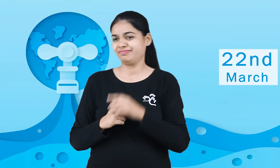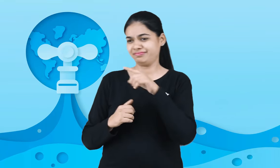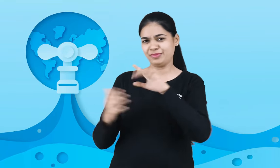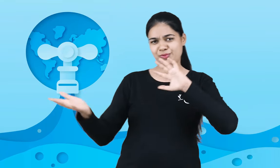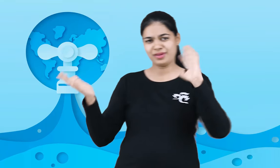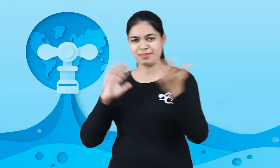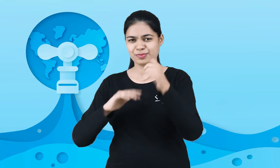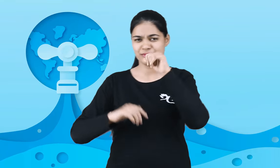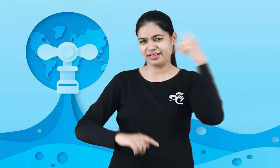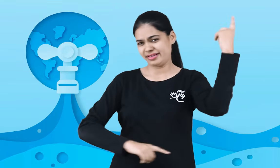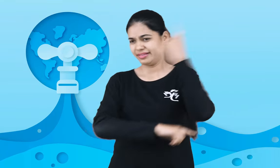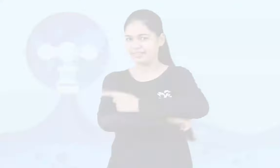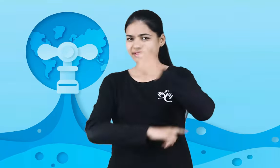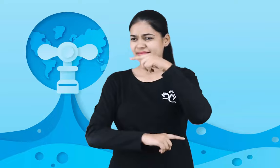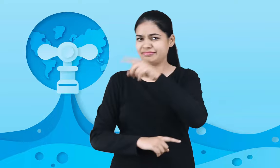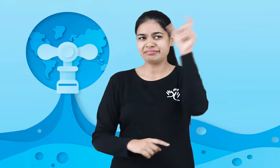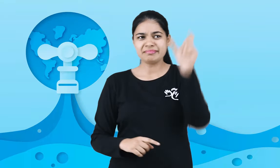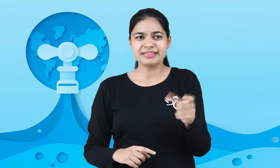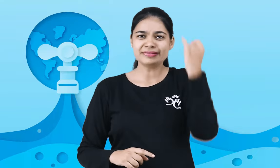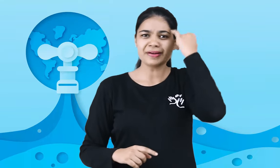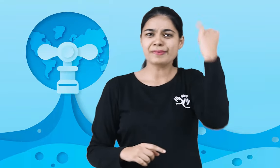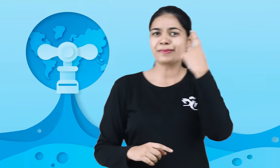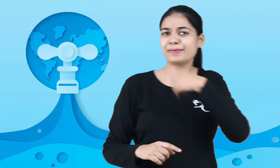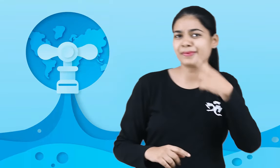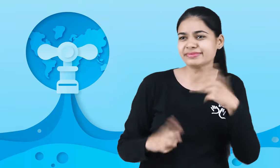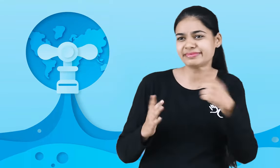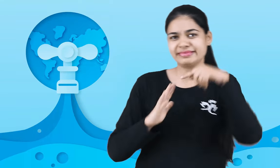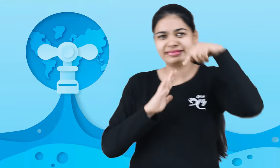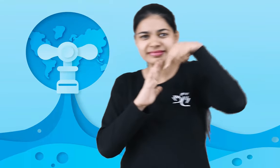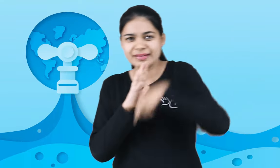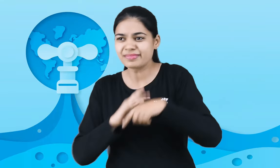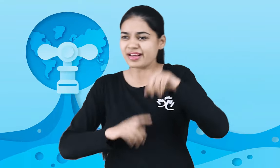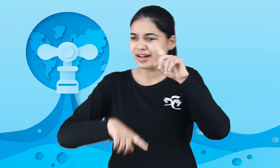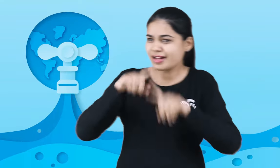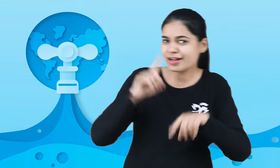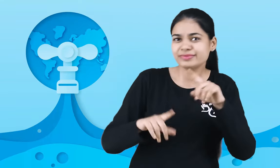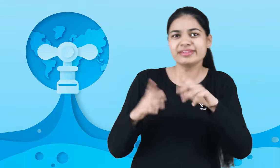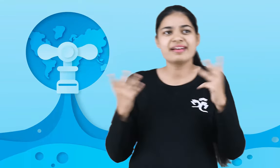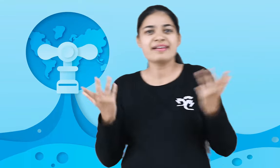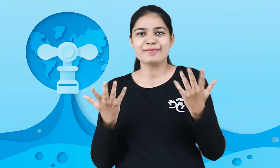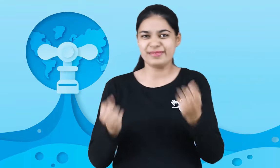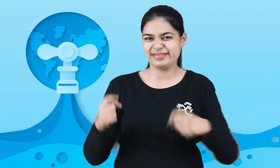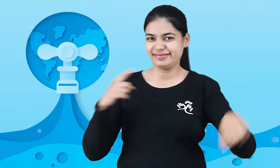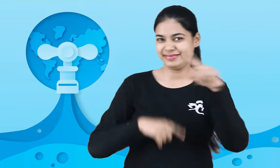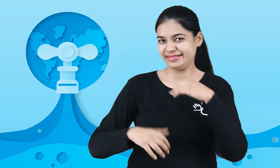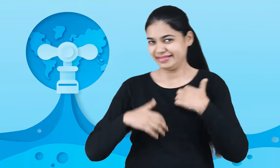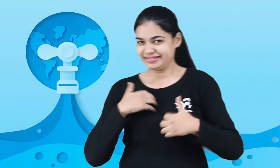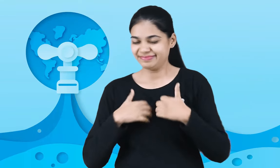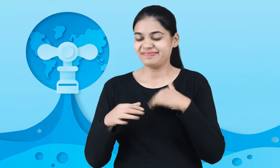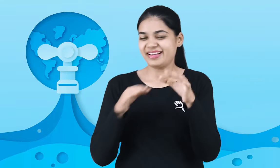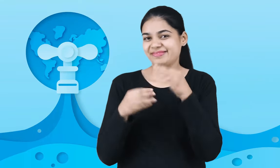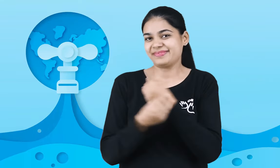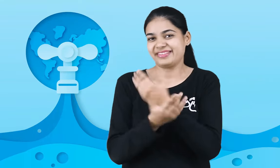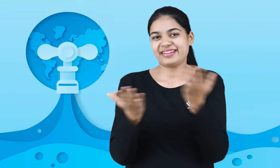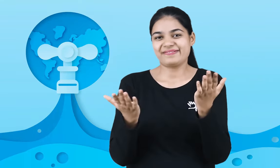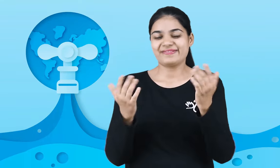Are you interested to know who established World Water Day, its history and much more? I'll explain you now.